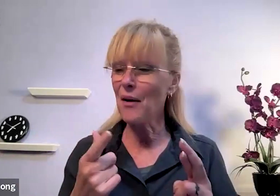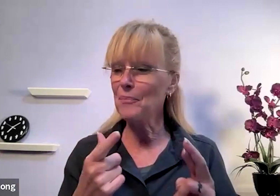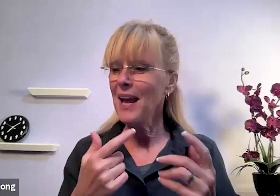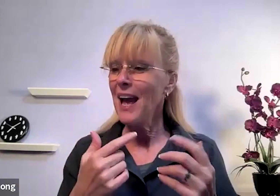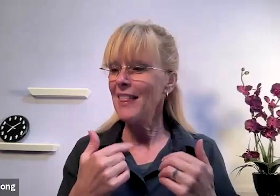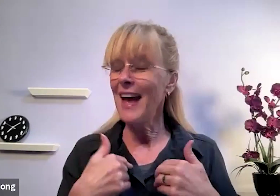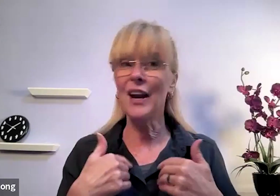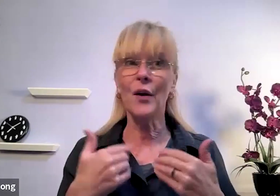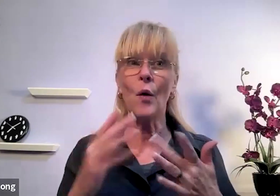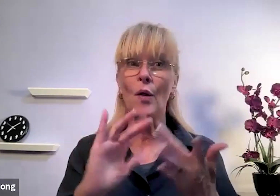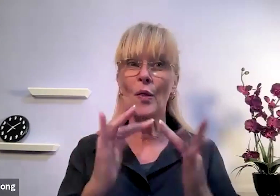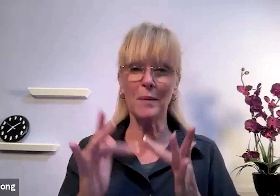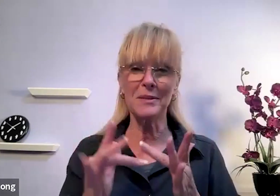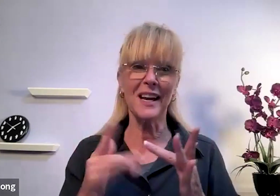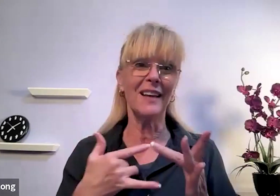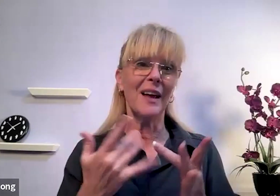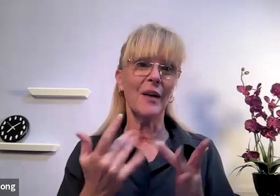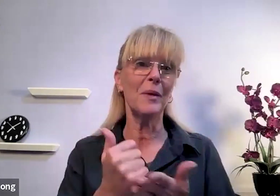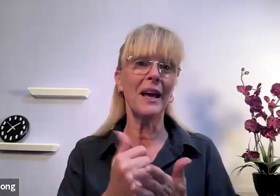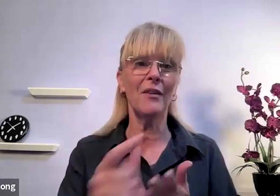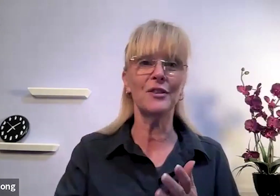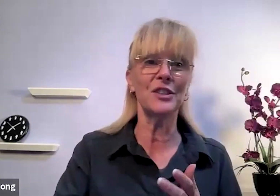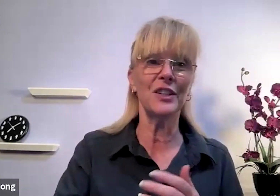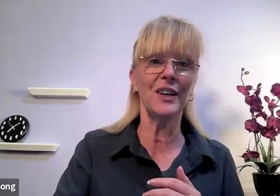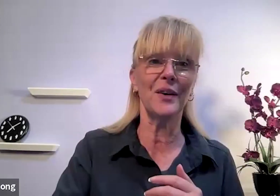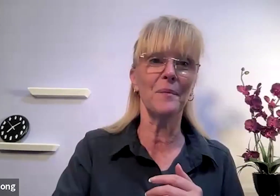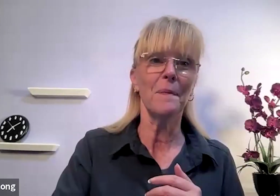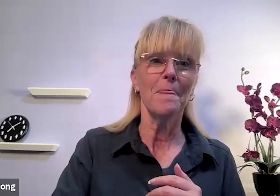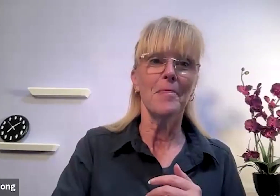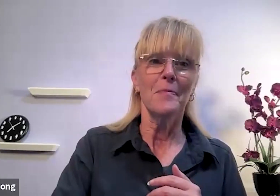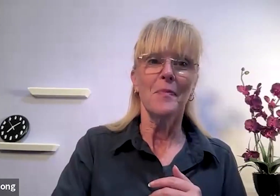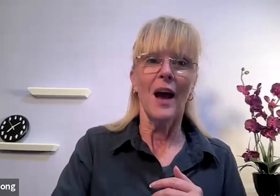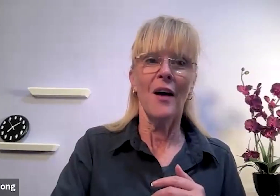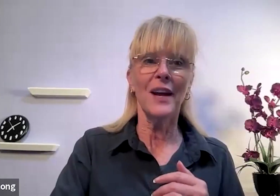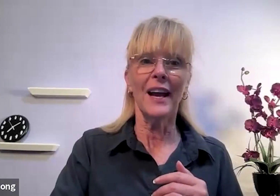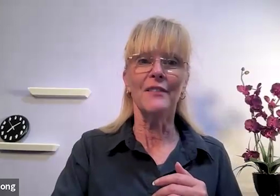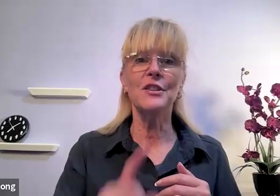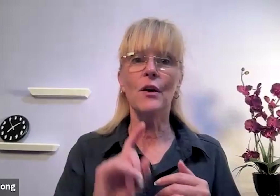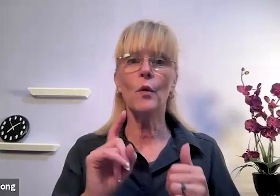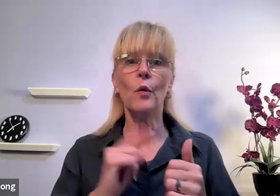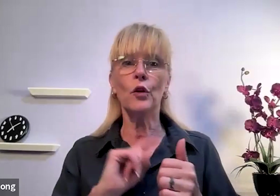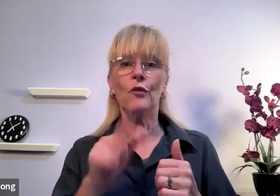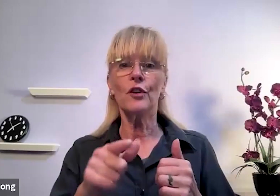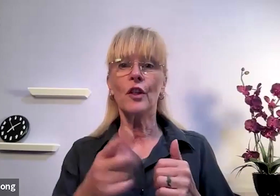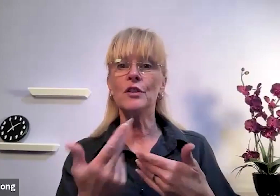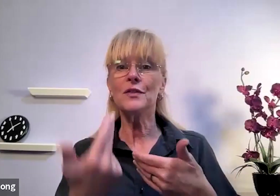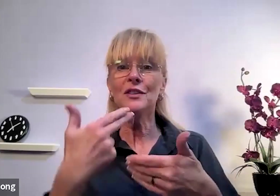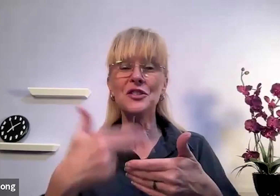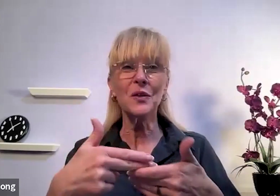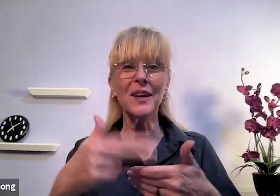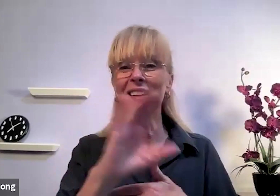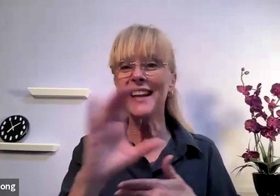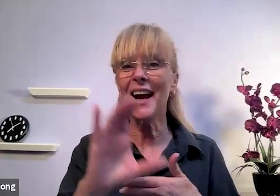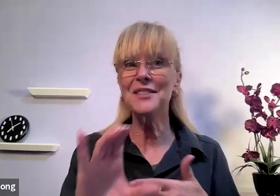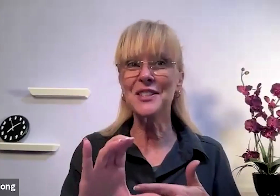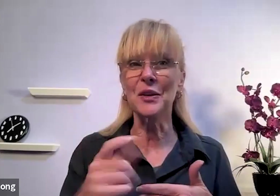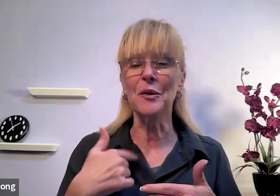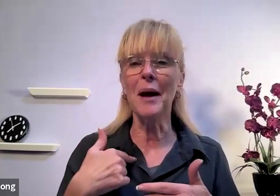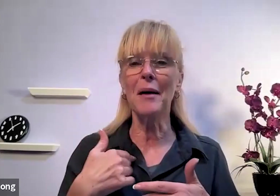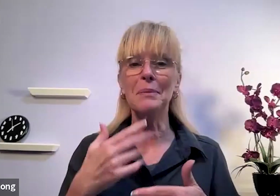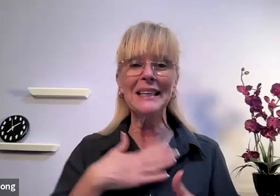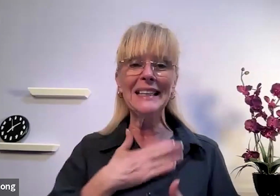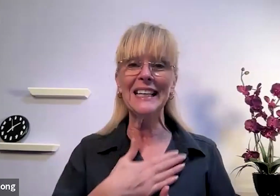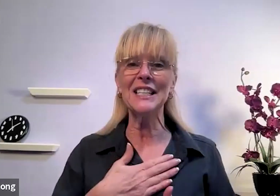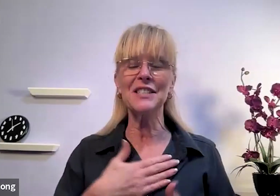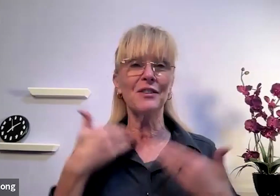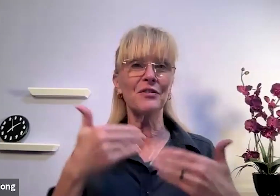that are on the website that will be helpful to you. Okay so for those of you joining the live zoom